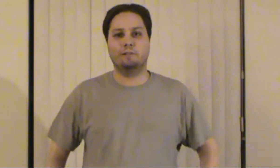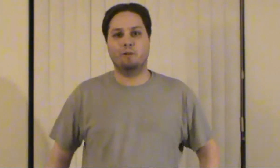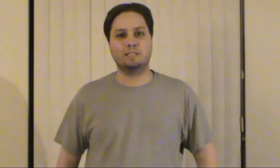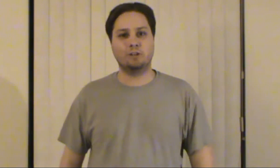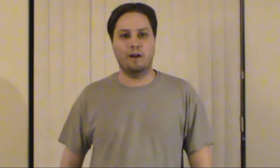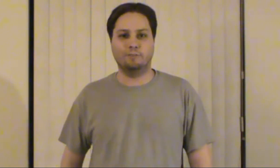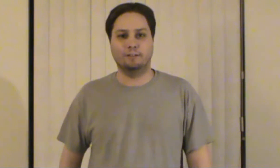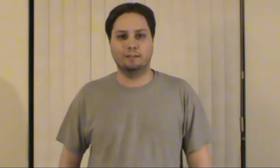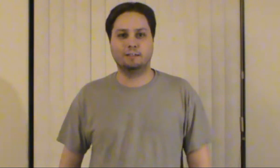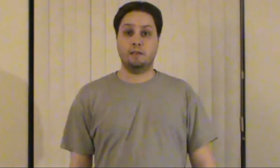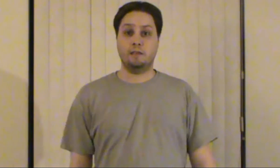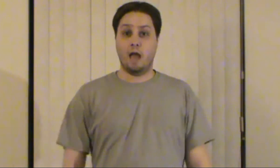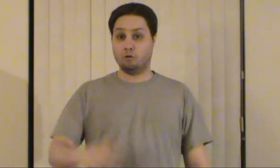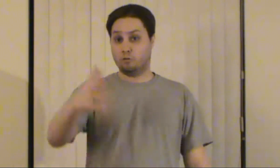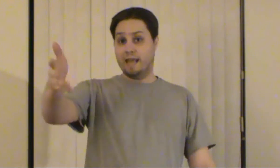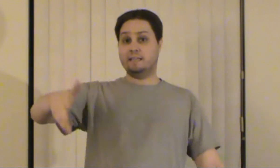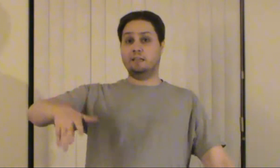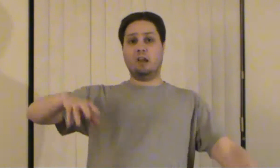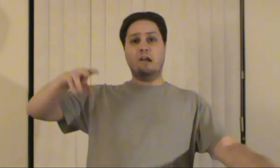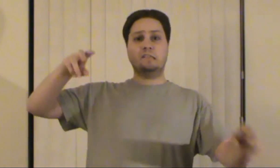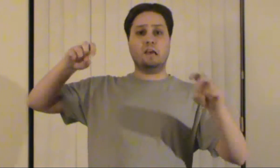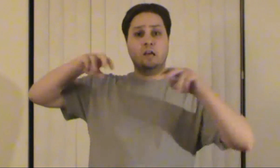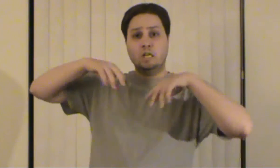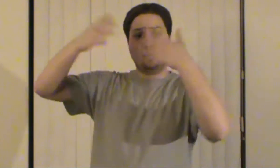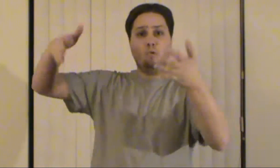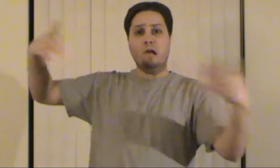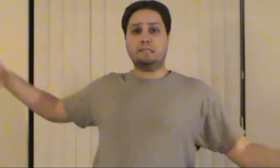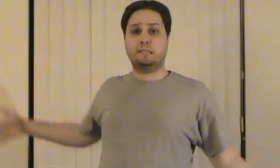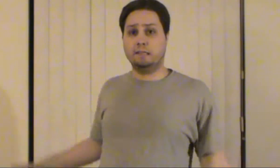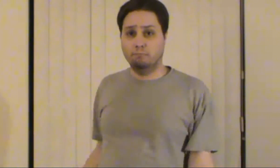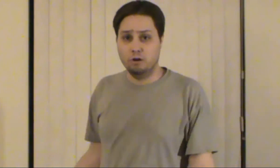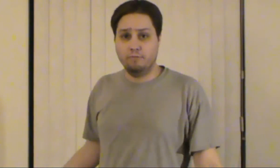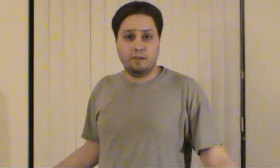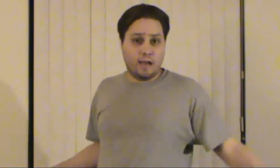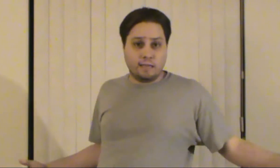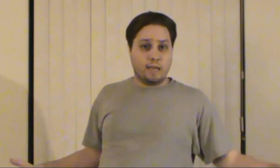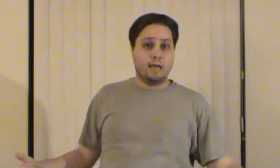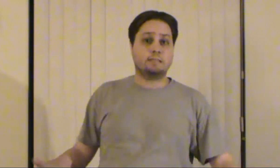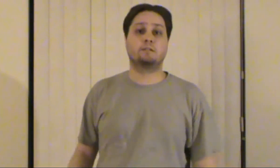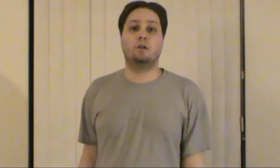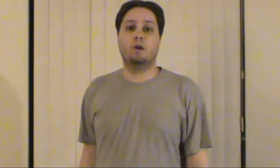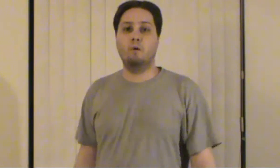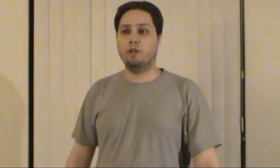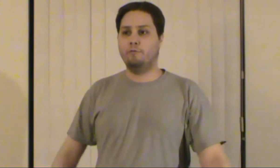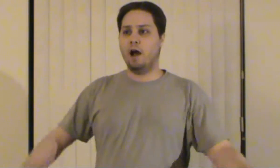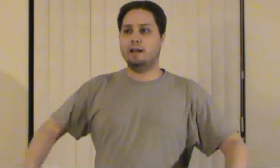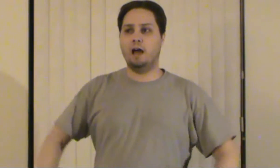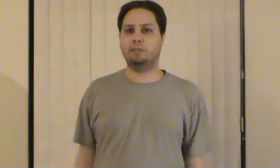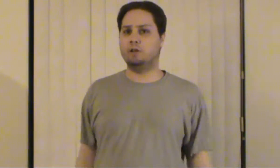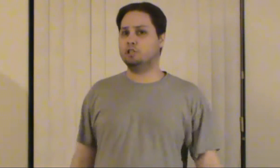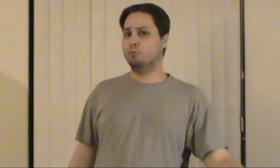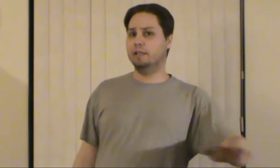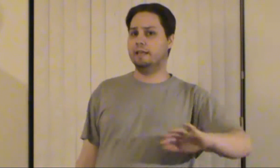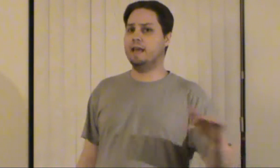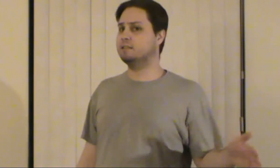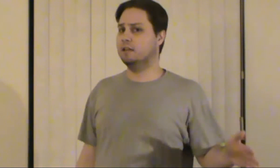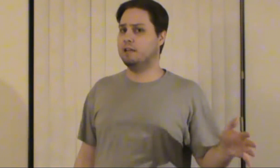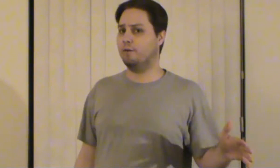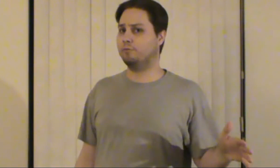it whatsoever now granted there is a twist in the movie I guess where you find out that she really isn't a tough